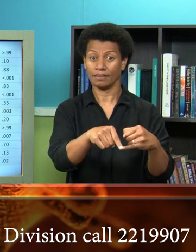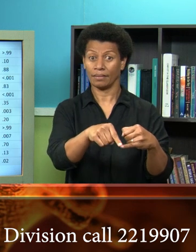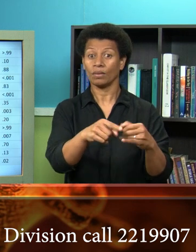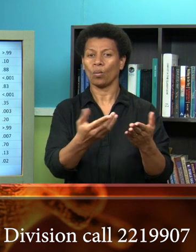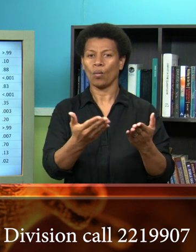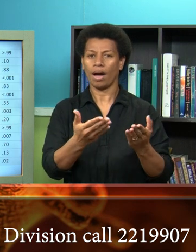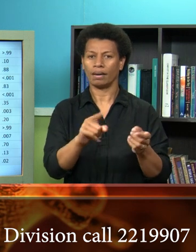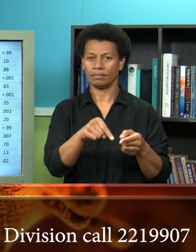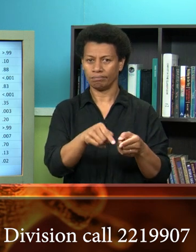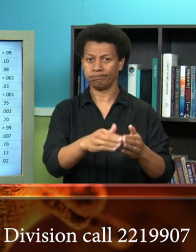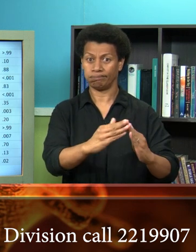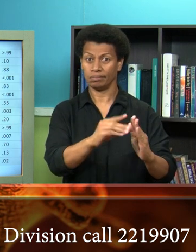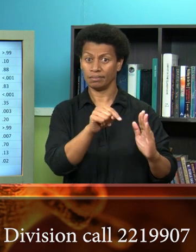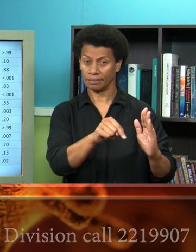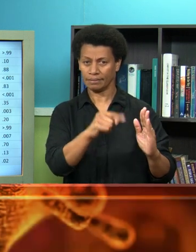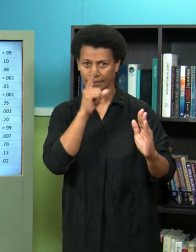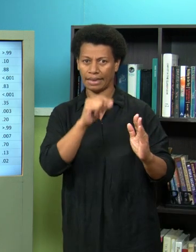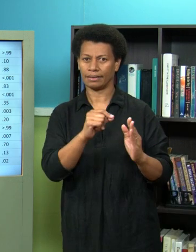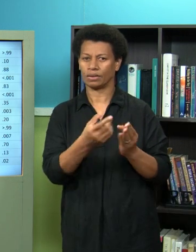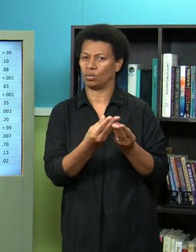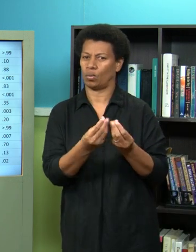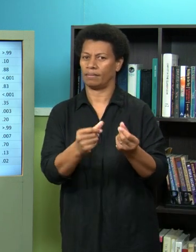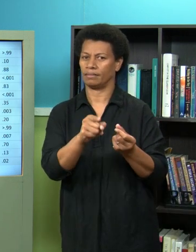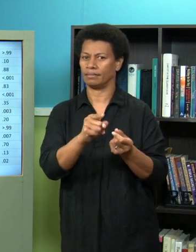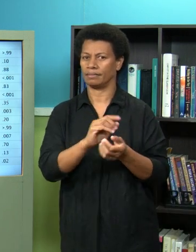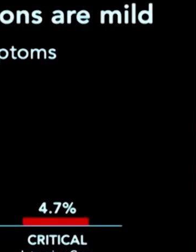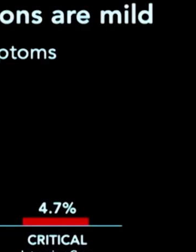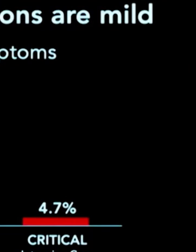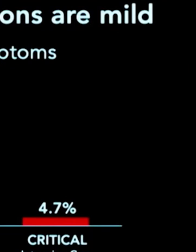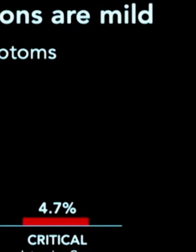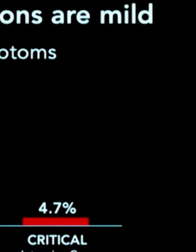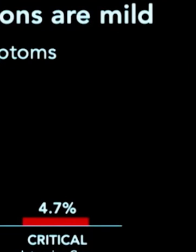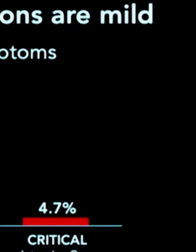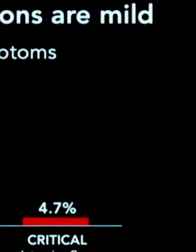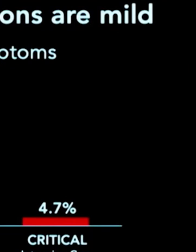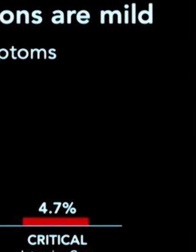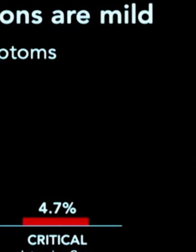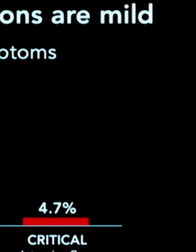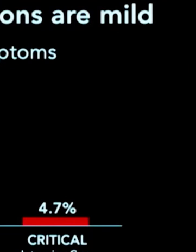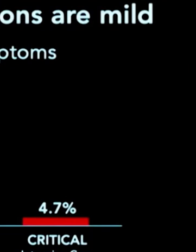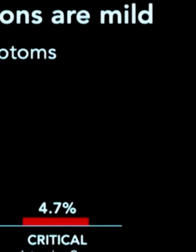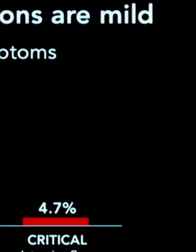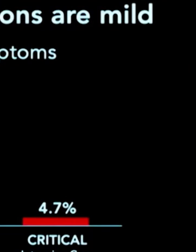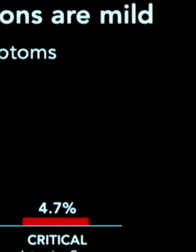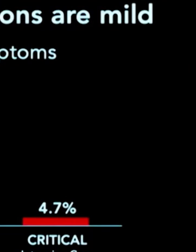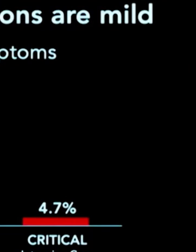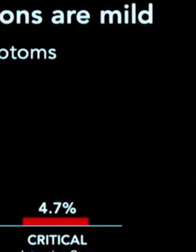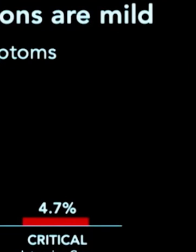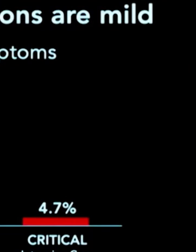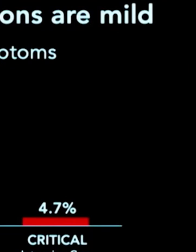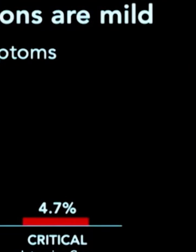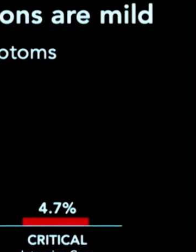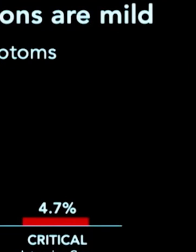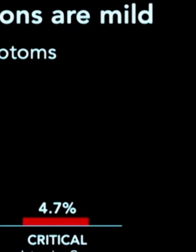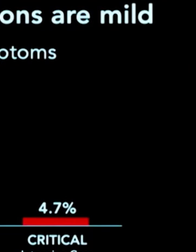treated okay that's extremely important and i cannot over emphasize that um this slide is both good and bad